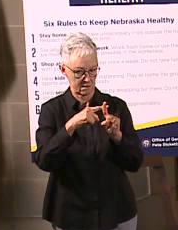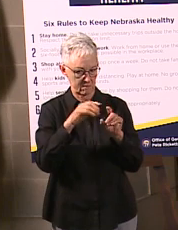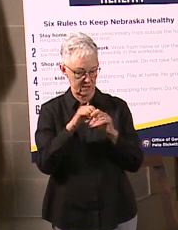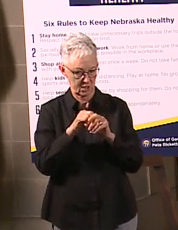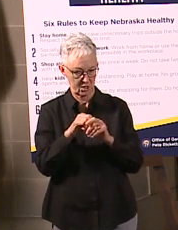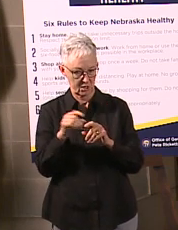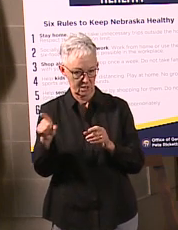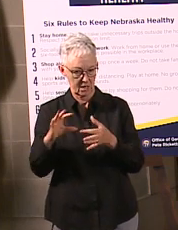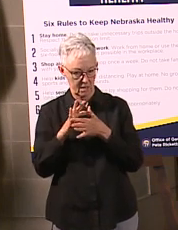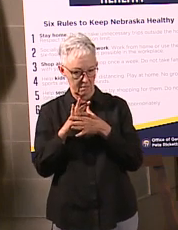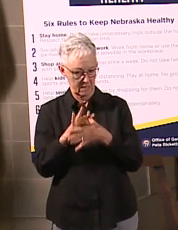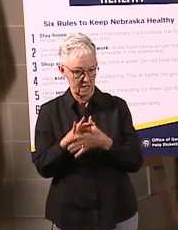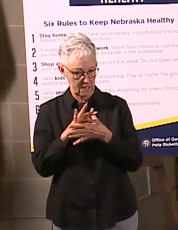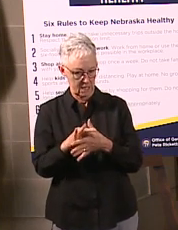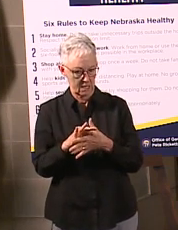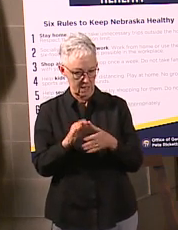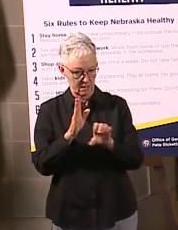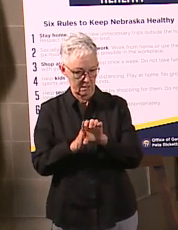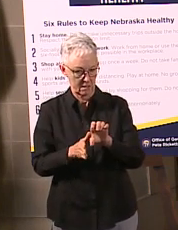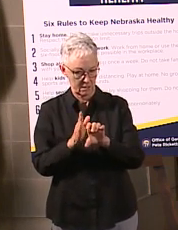total cases.